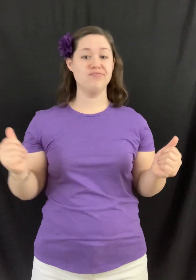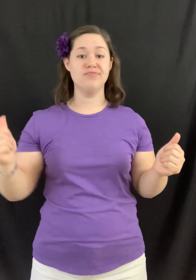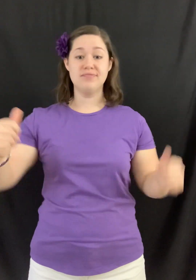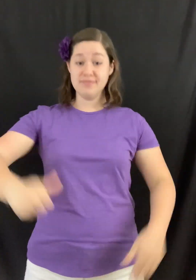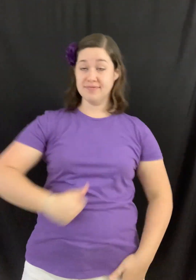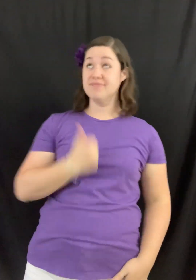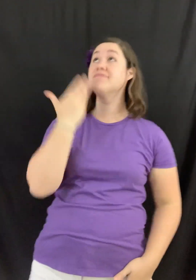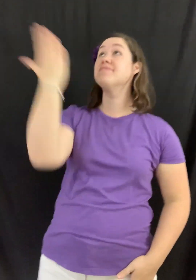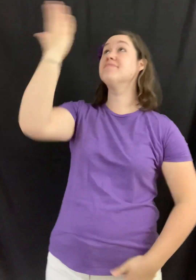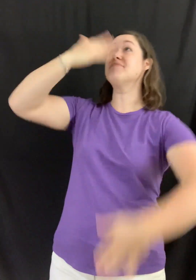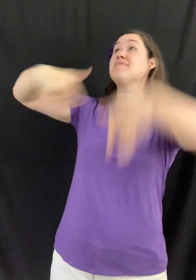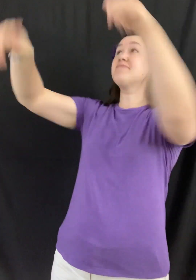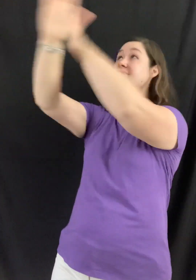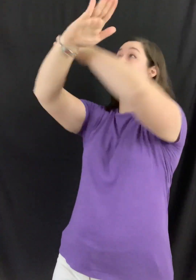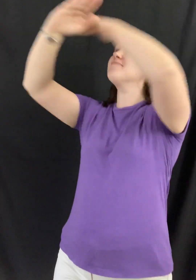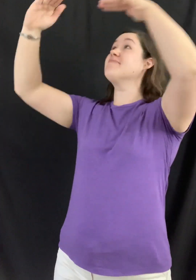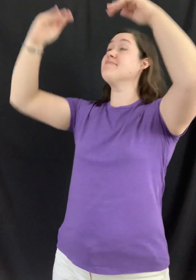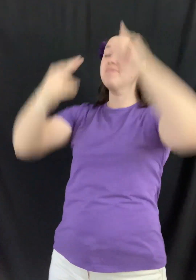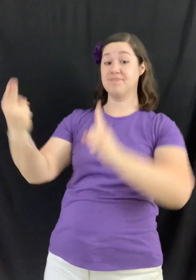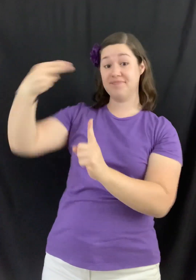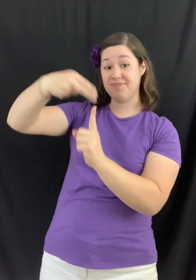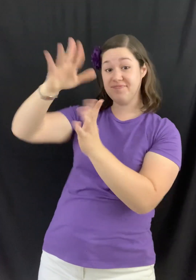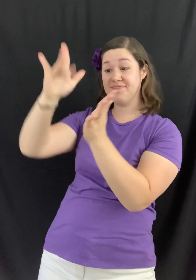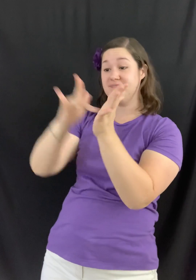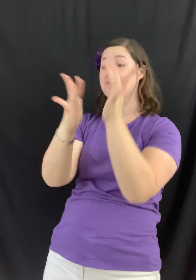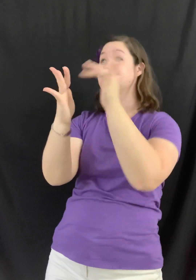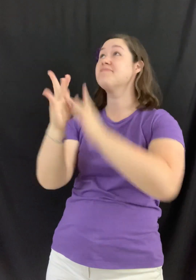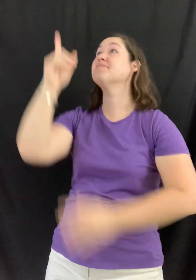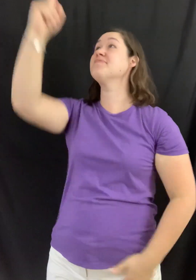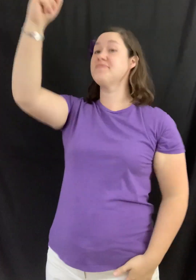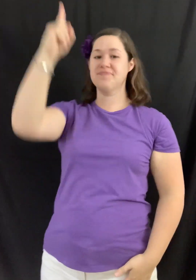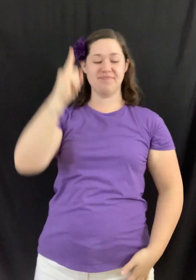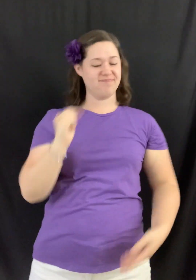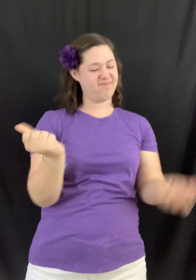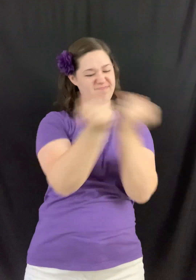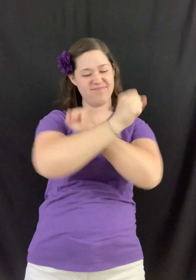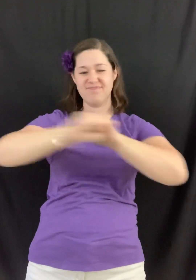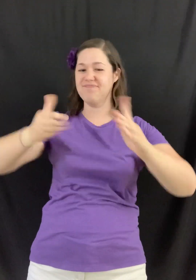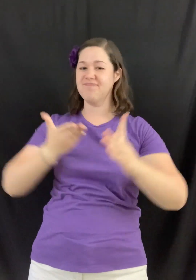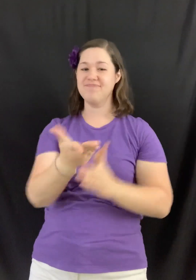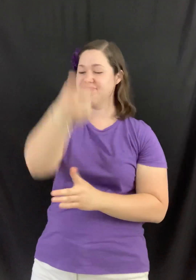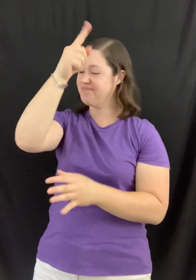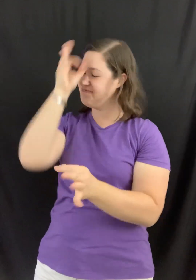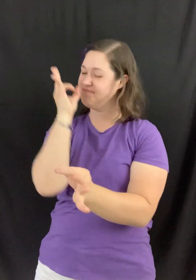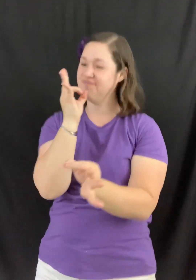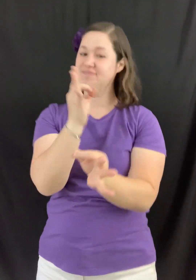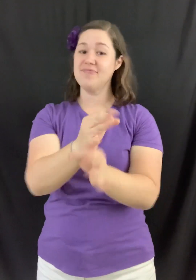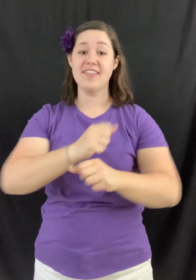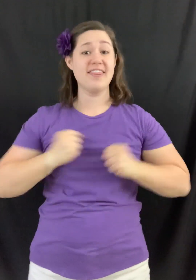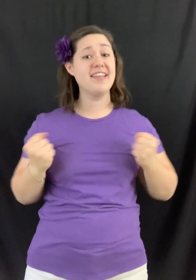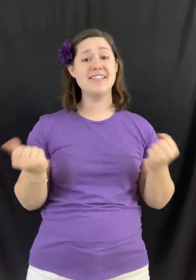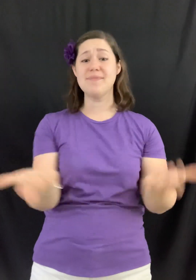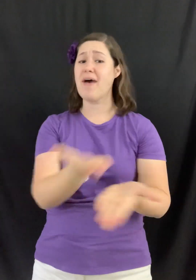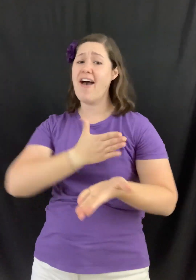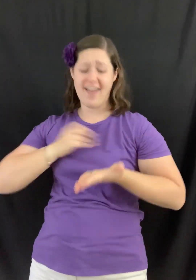Until he comes, my salvation will heaven kill by faith This my